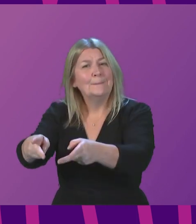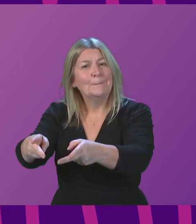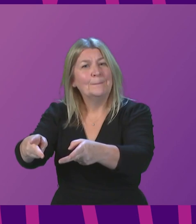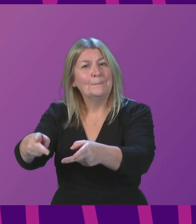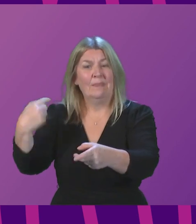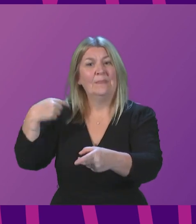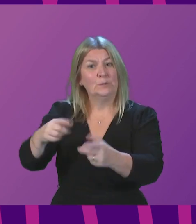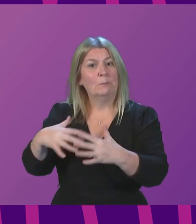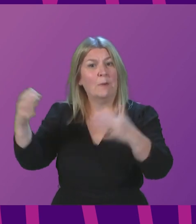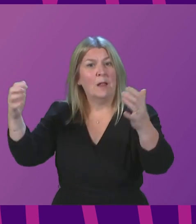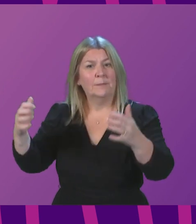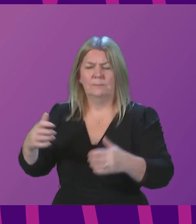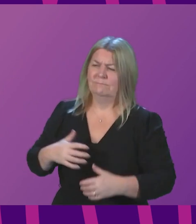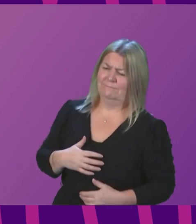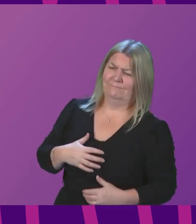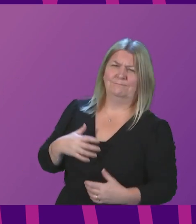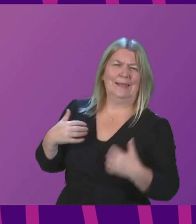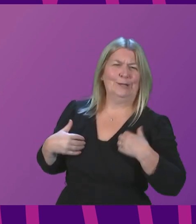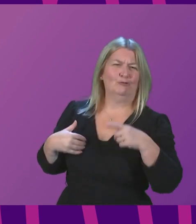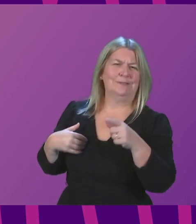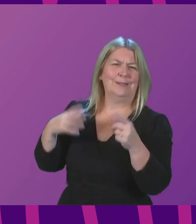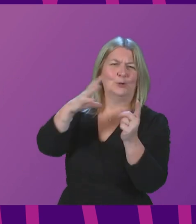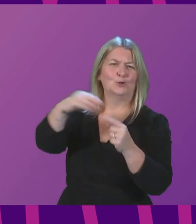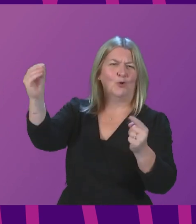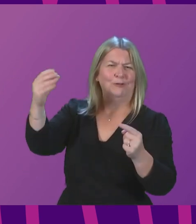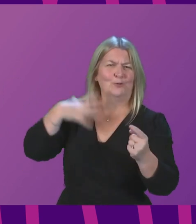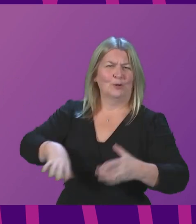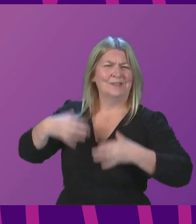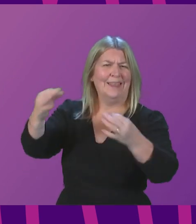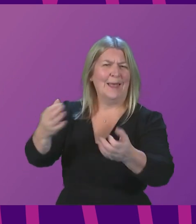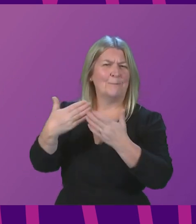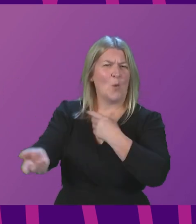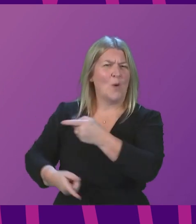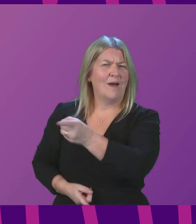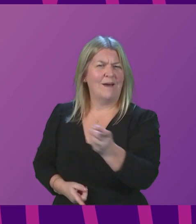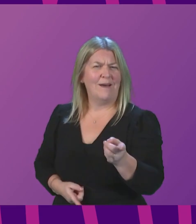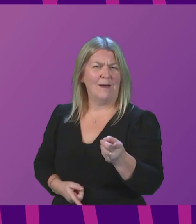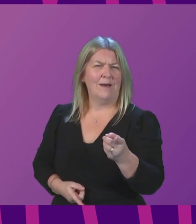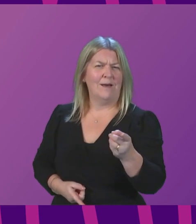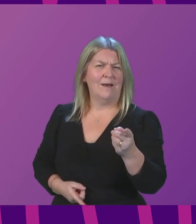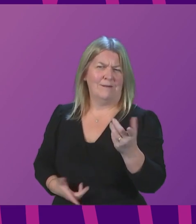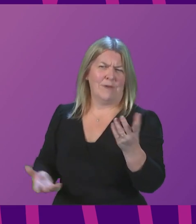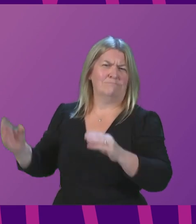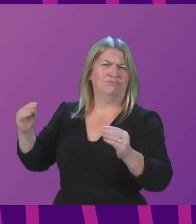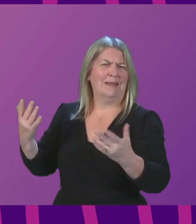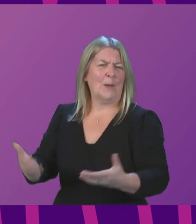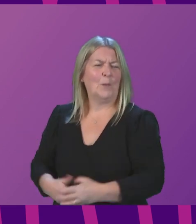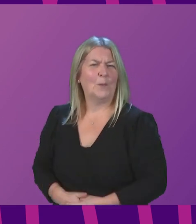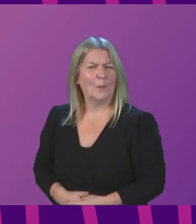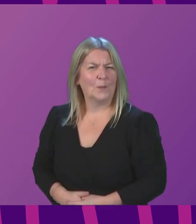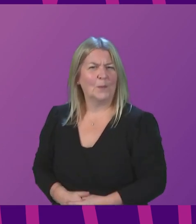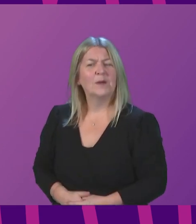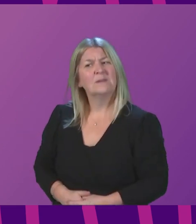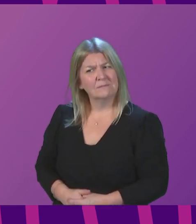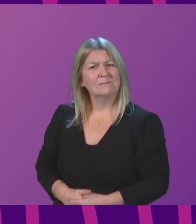It is interesting that the Conservatives complained. They wanted us to delay it further the last time we were talking about it. These are serious issues. There is